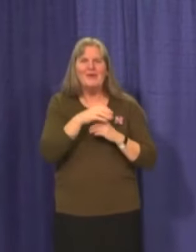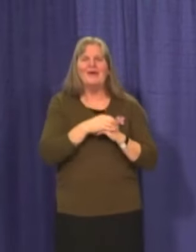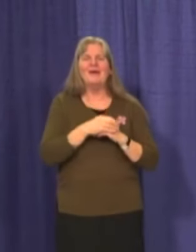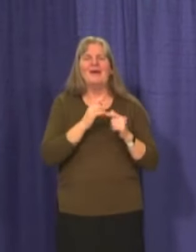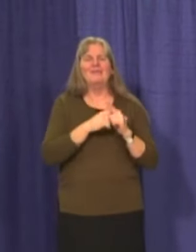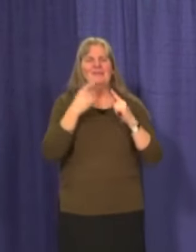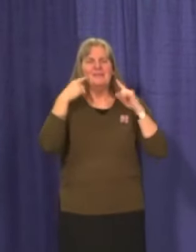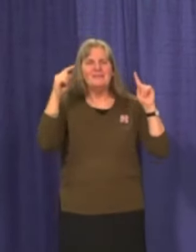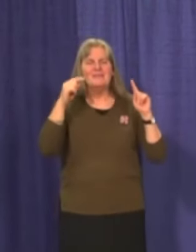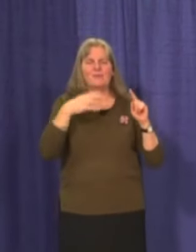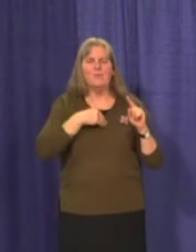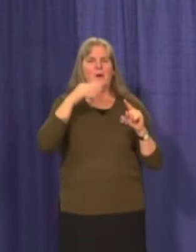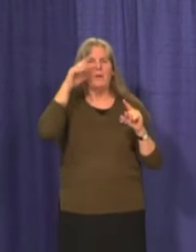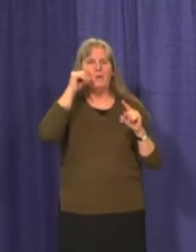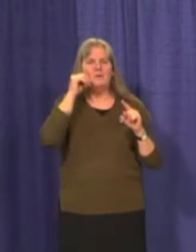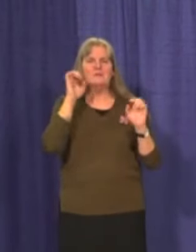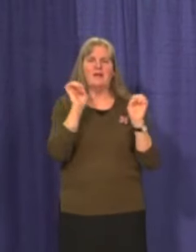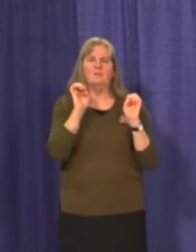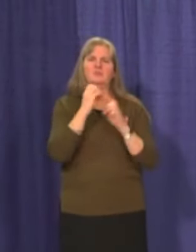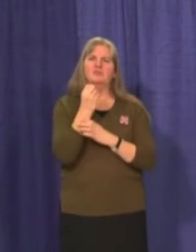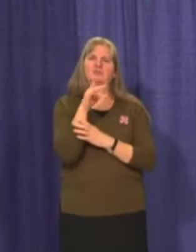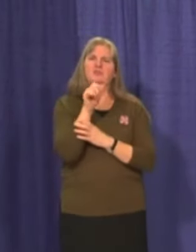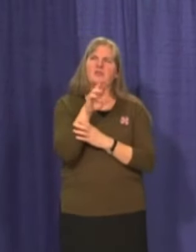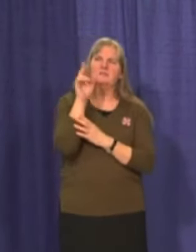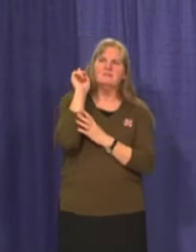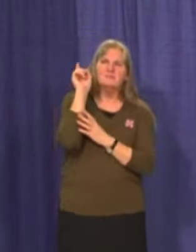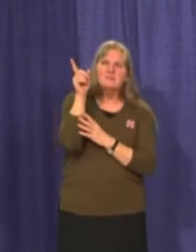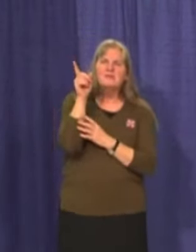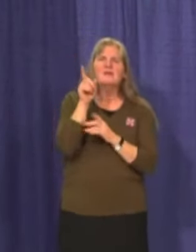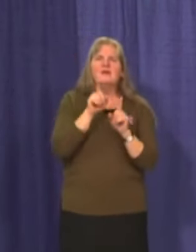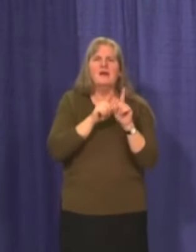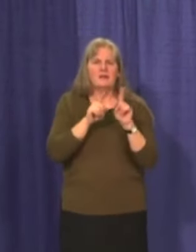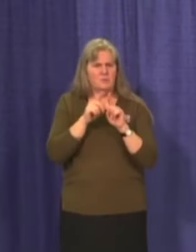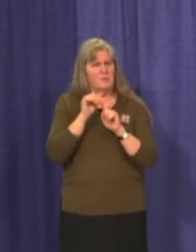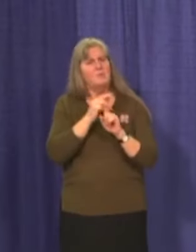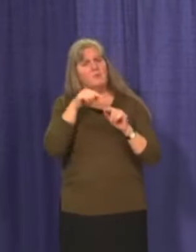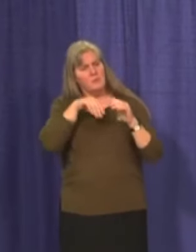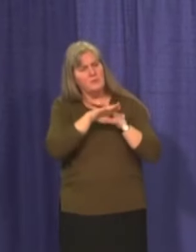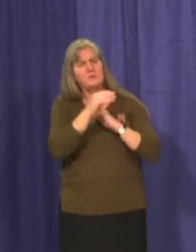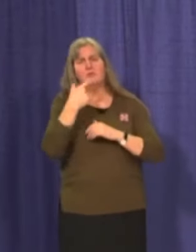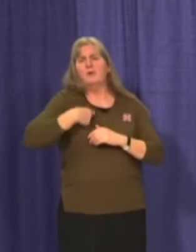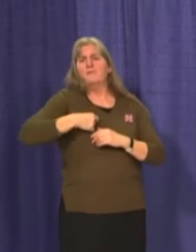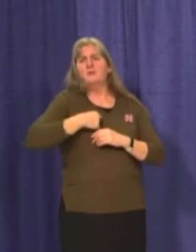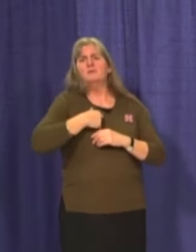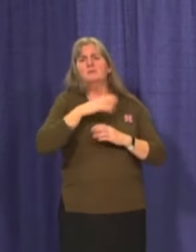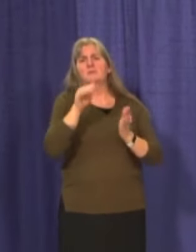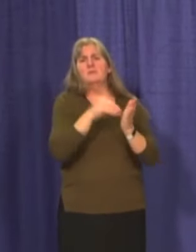campaign at the Whitehorse Emergency Shelter, as well as people coming to the convention center.